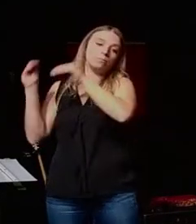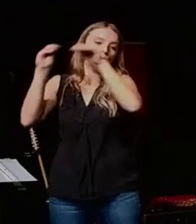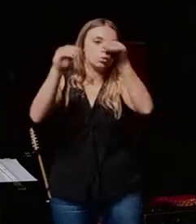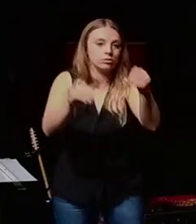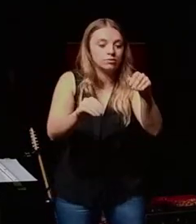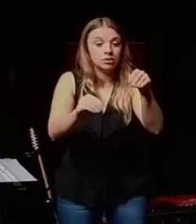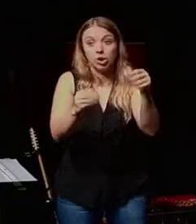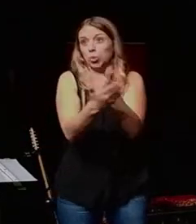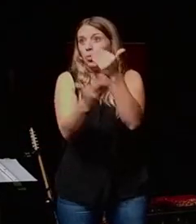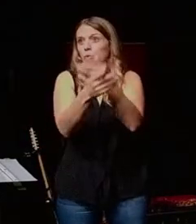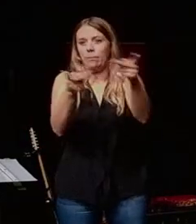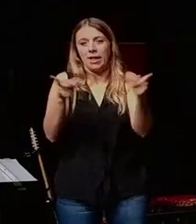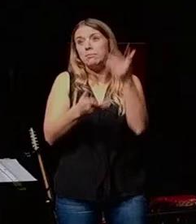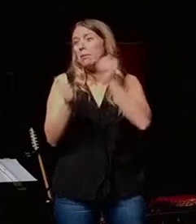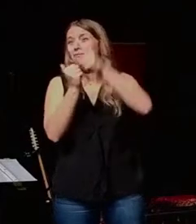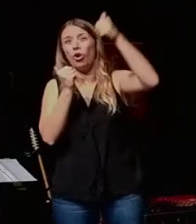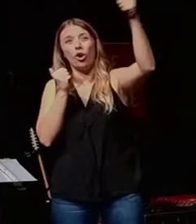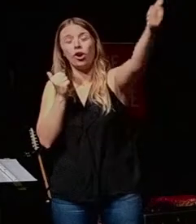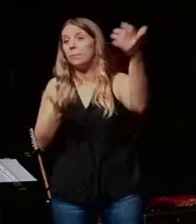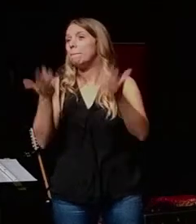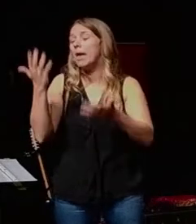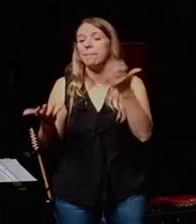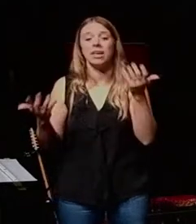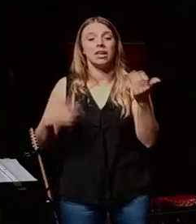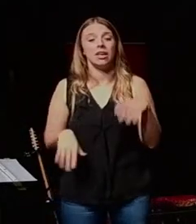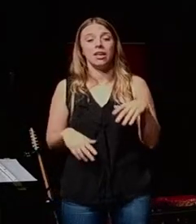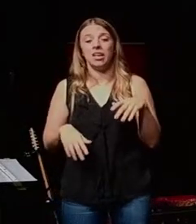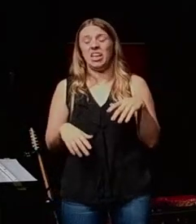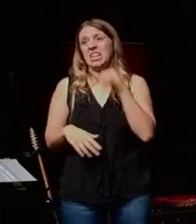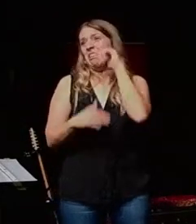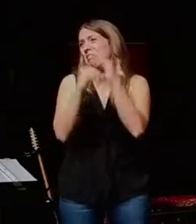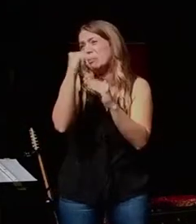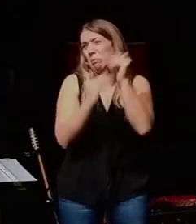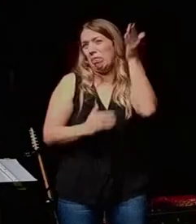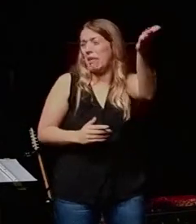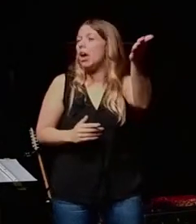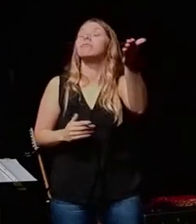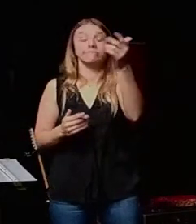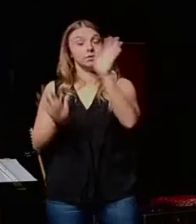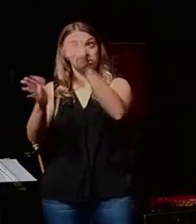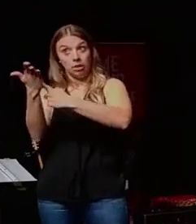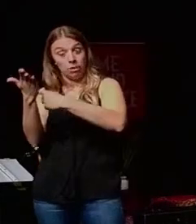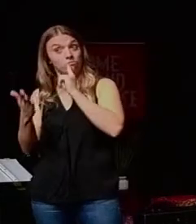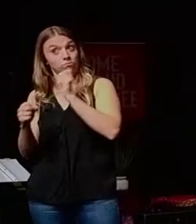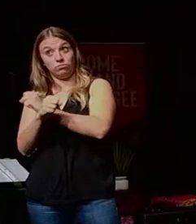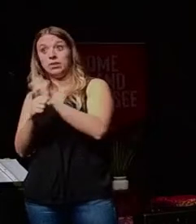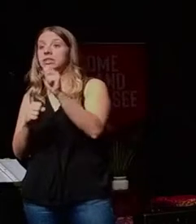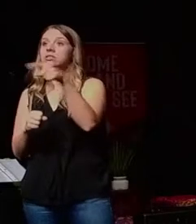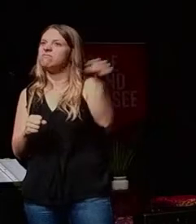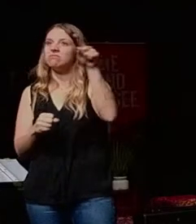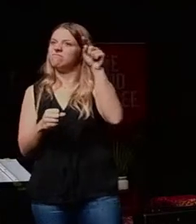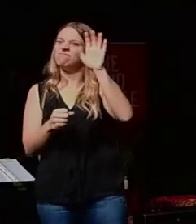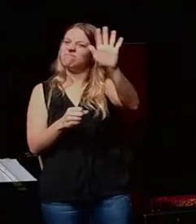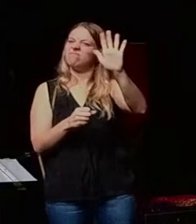that sometimes it was distant, sometimes it was less comfortable. In some extreme cases, there was civil unrest